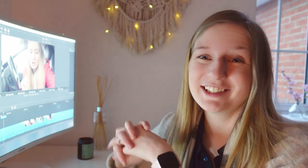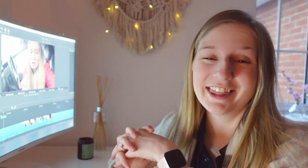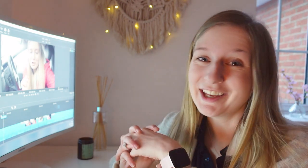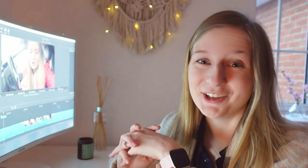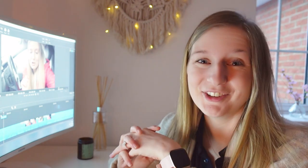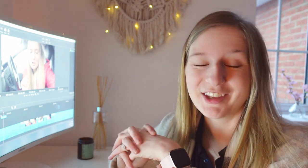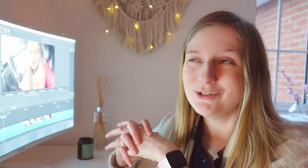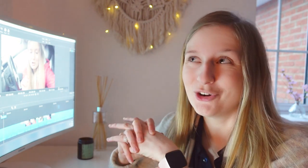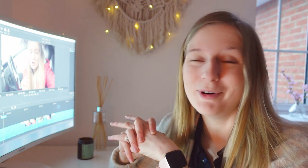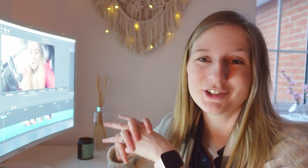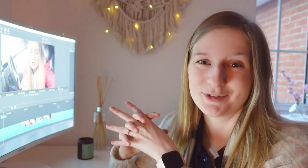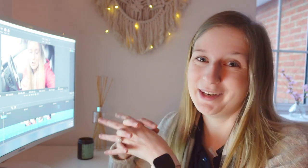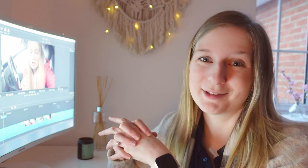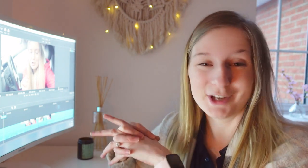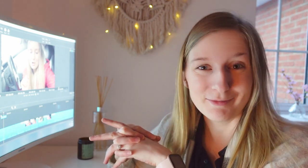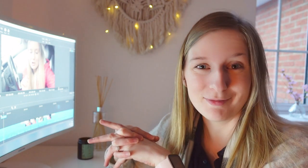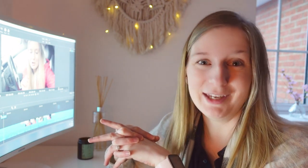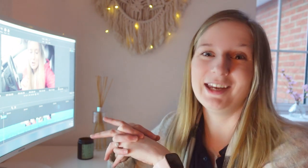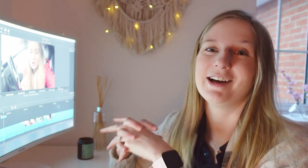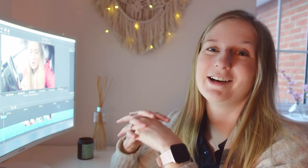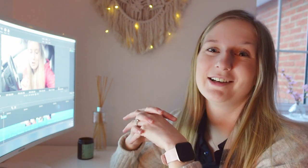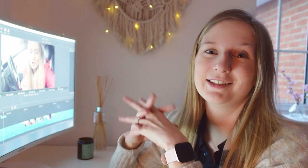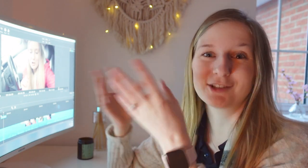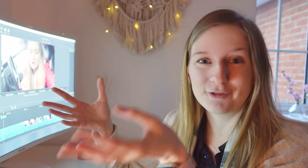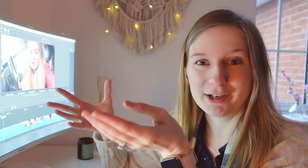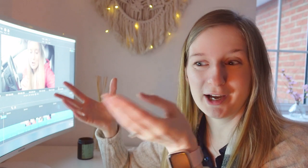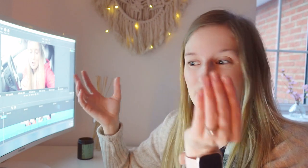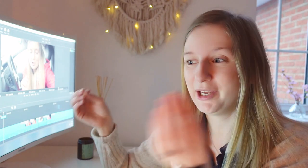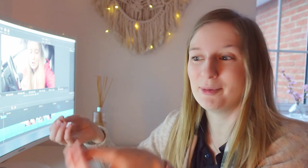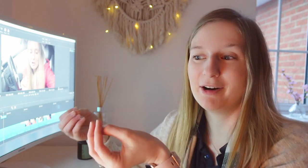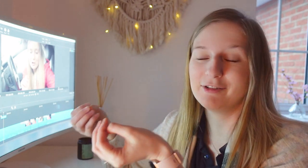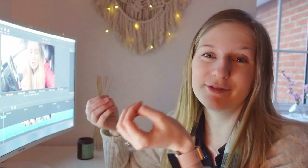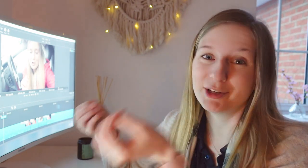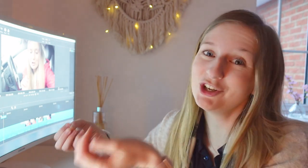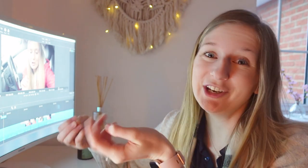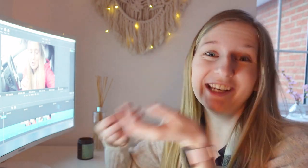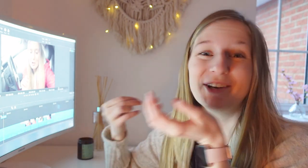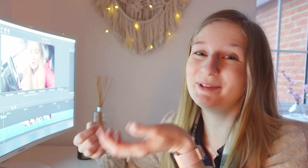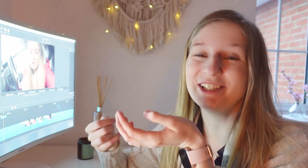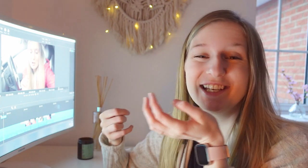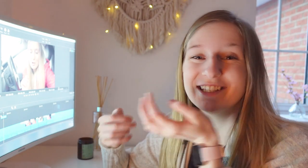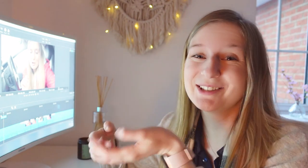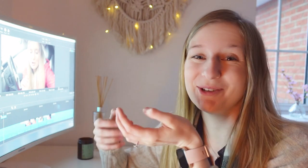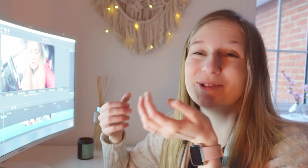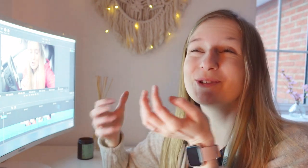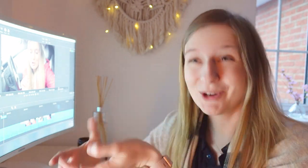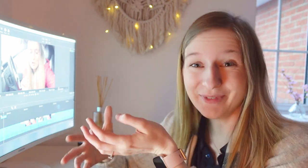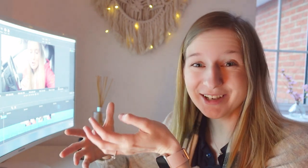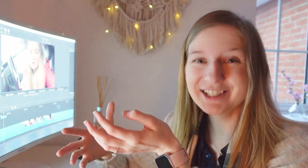to say thank you thank you so much for spending some time with me uh discovering and being a part of my journey I appreciate it so so much